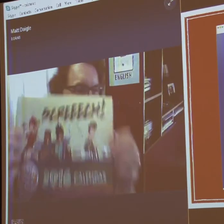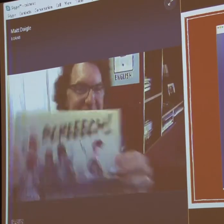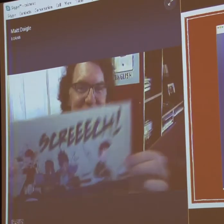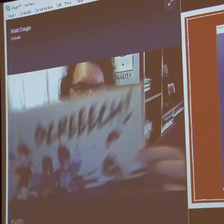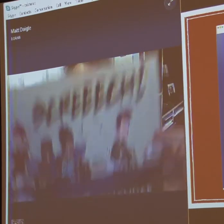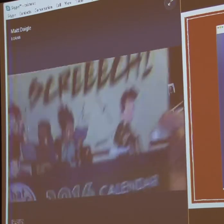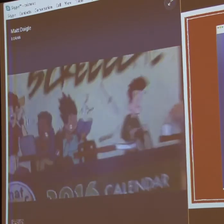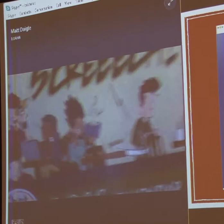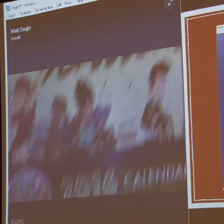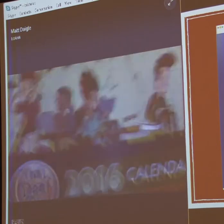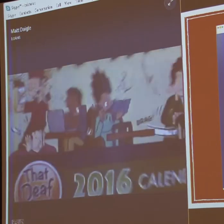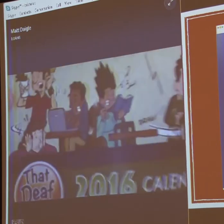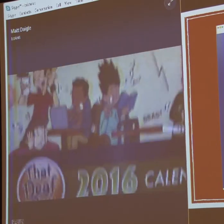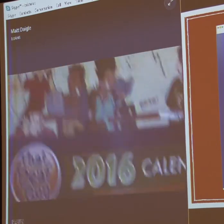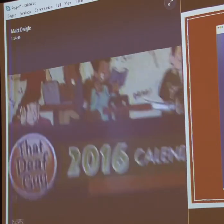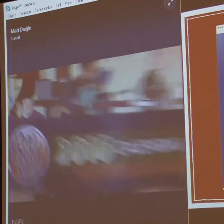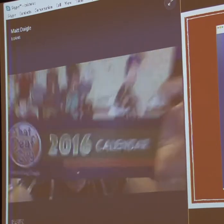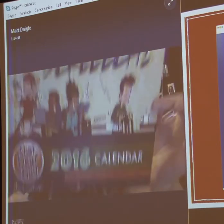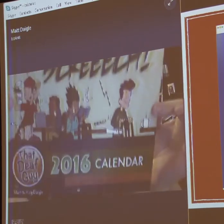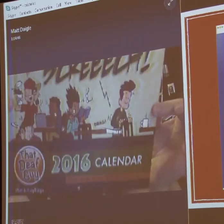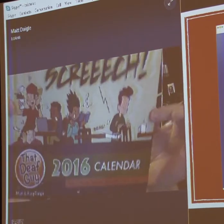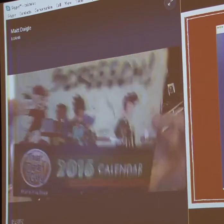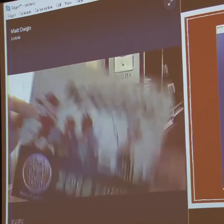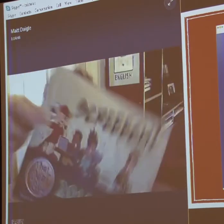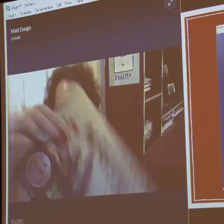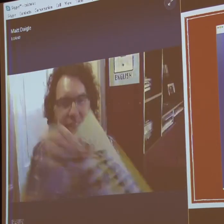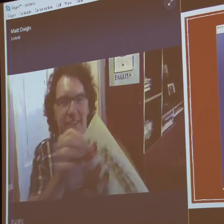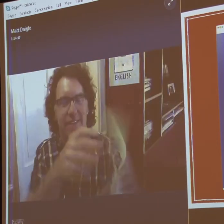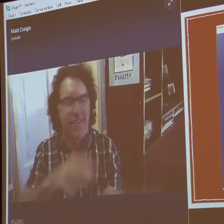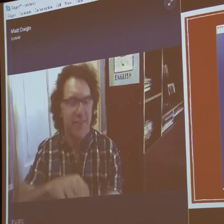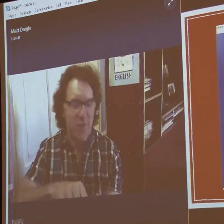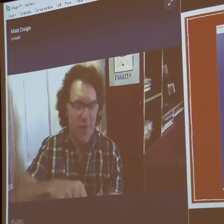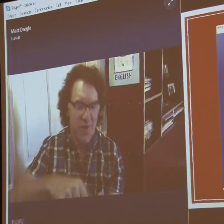Calendar. It's our new That Deaf Guy calendar.